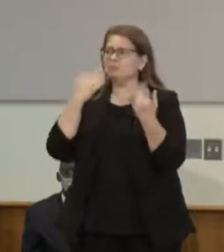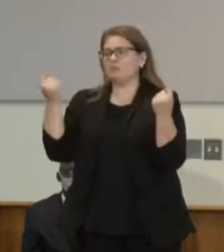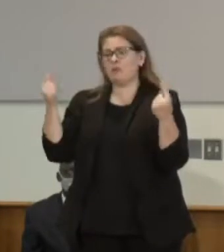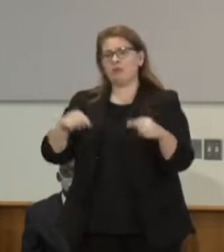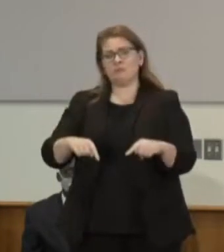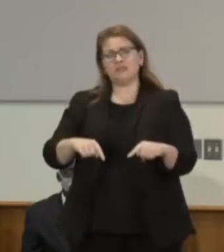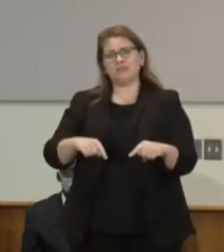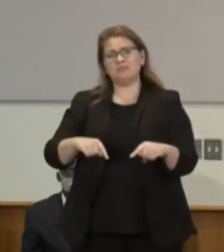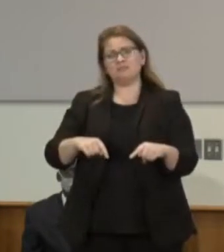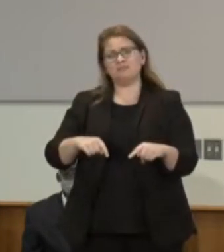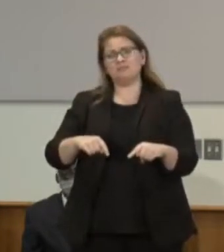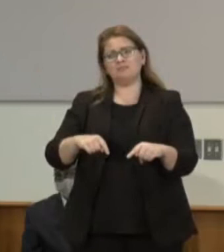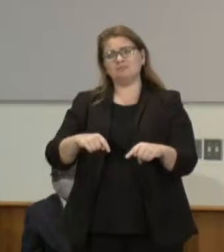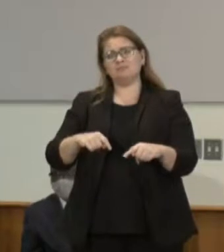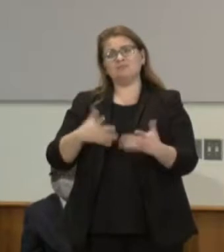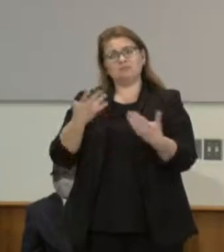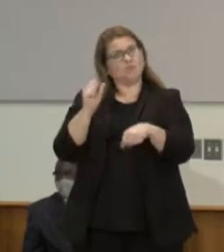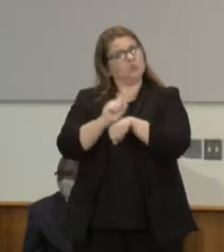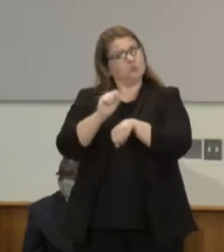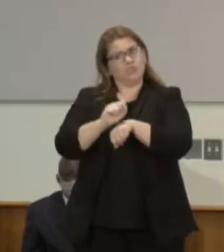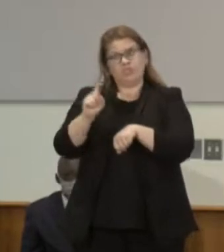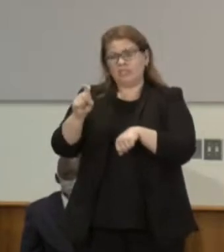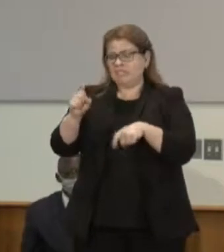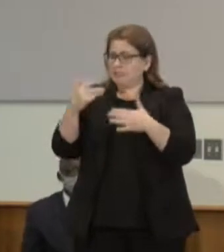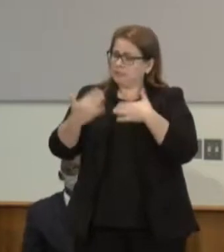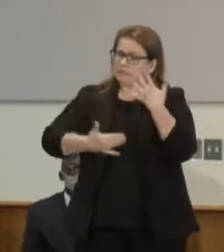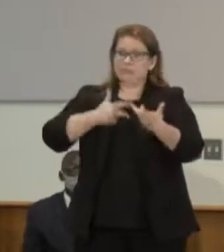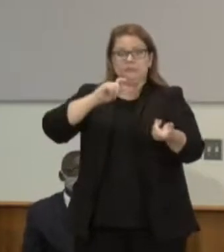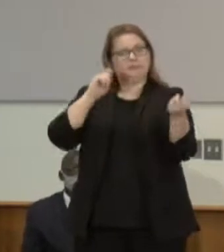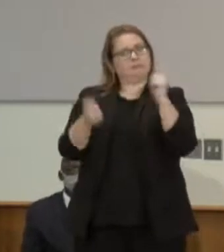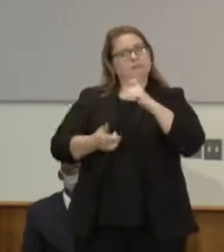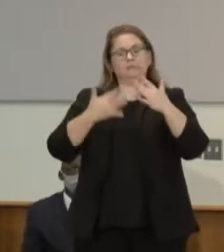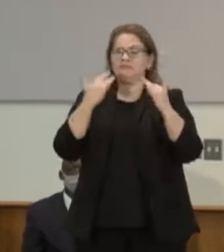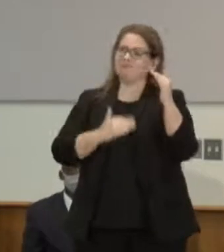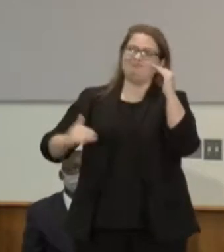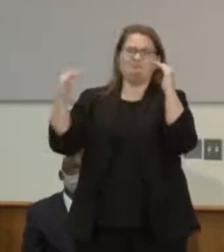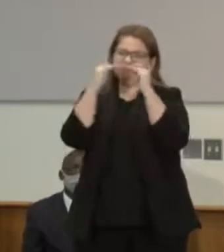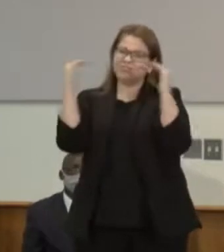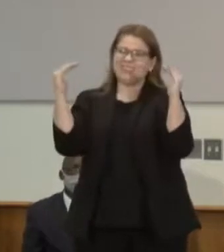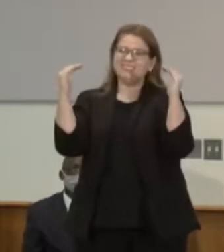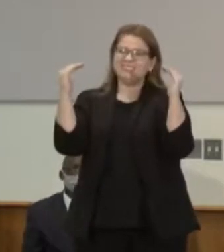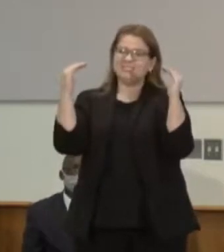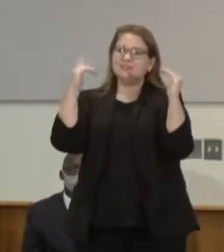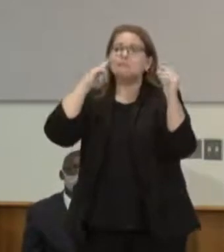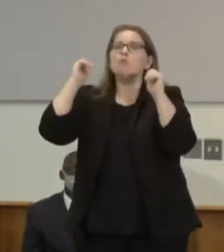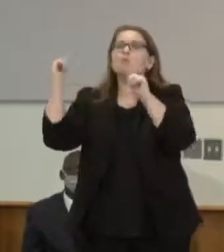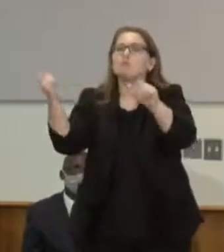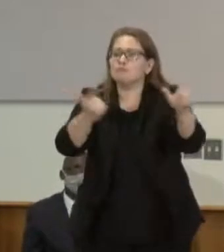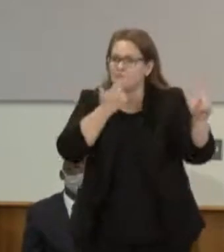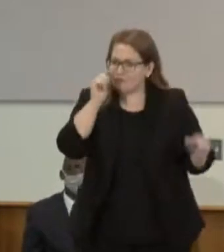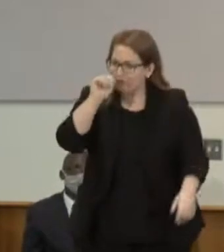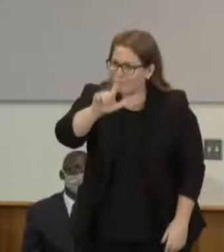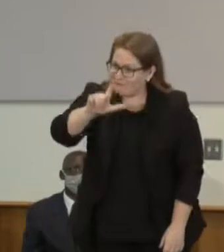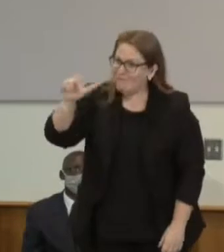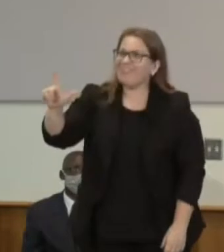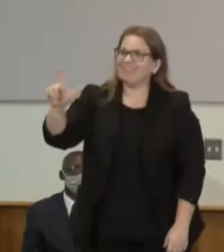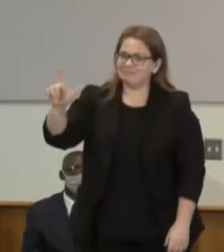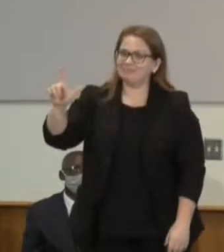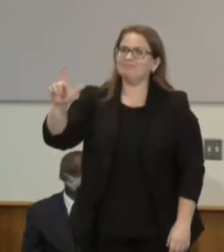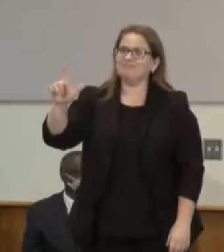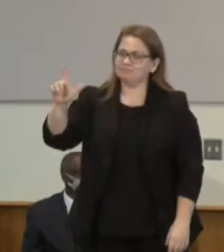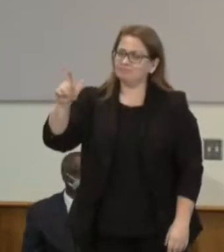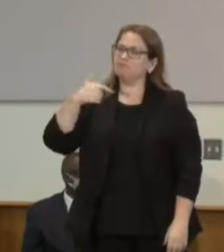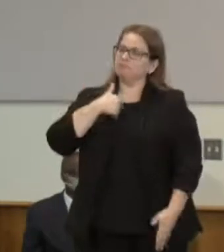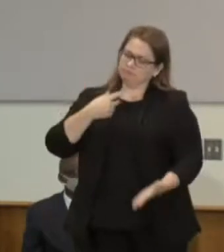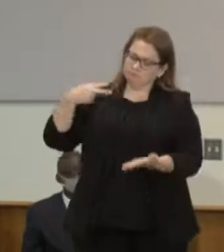transformational work here. This is about justice. It's about justice for all of us. And I stand with a governor and lieutenant governor that says